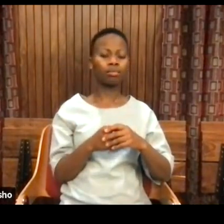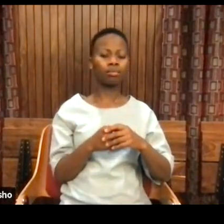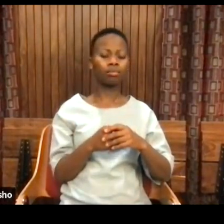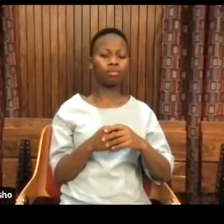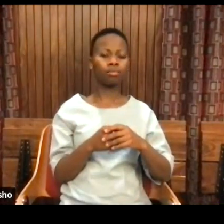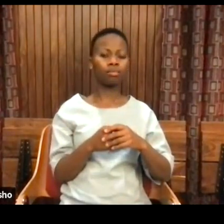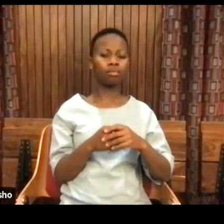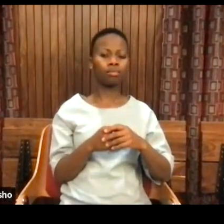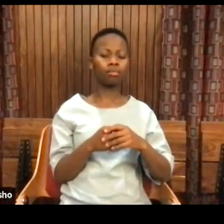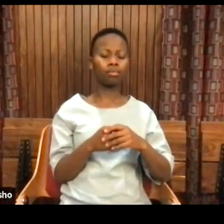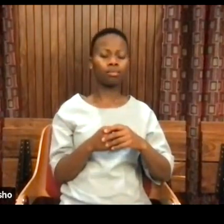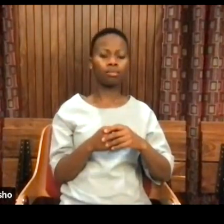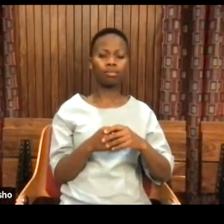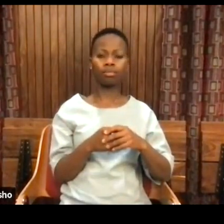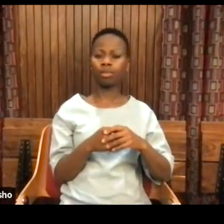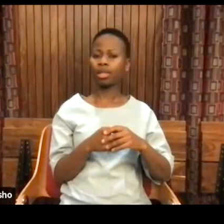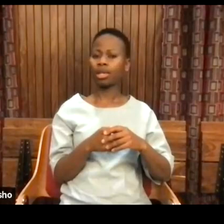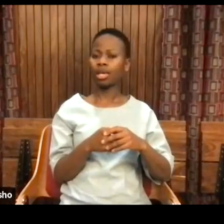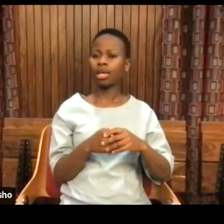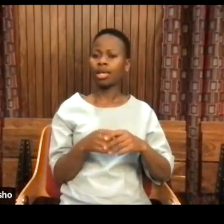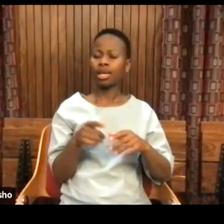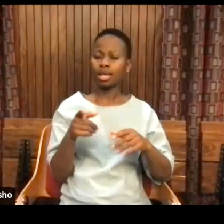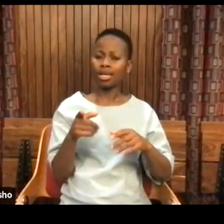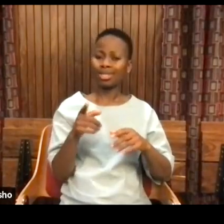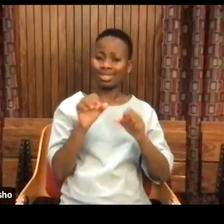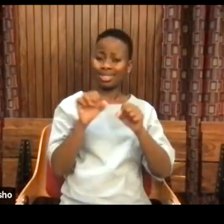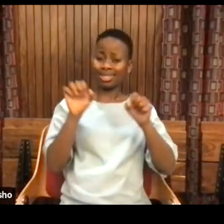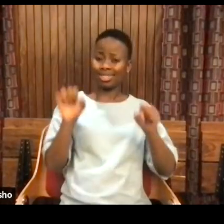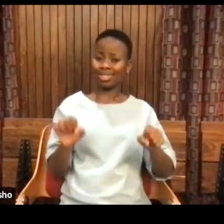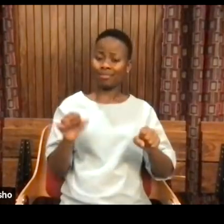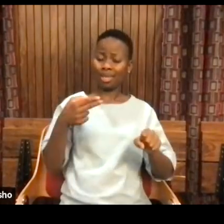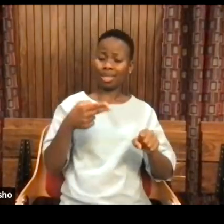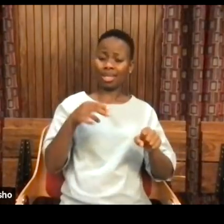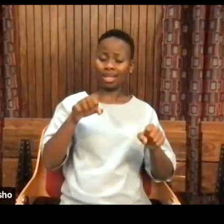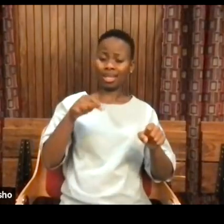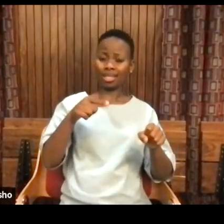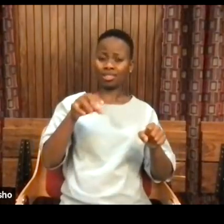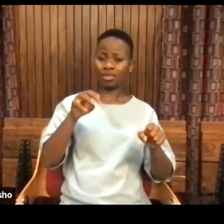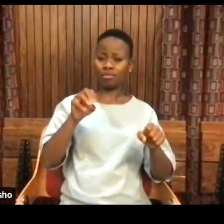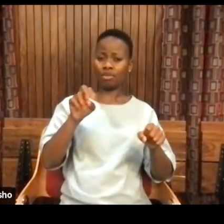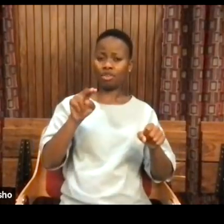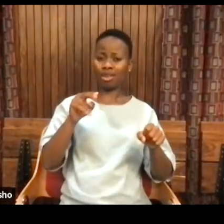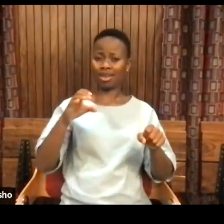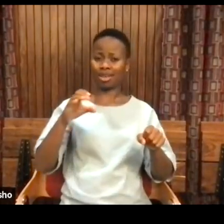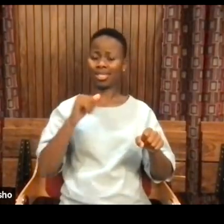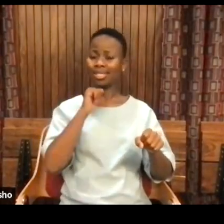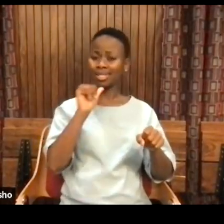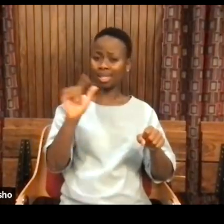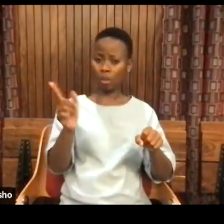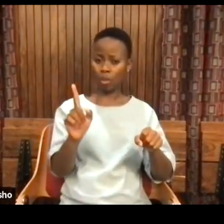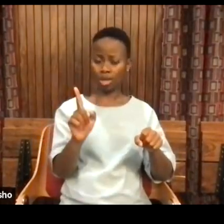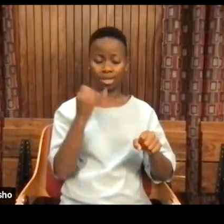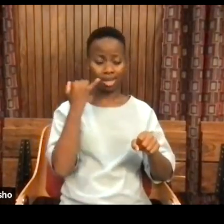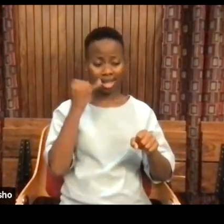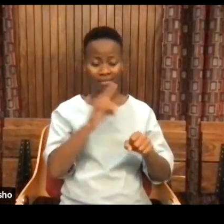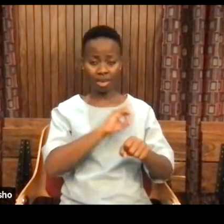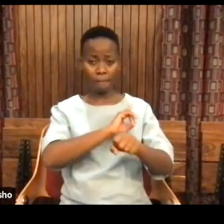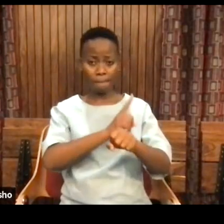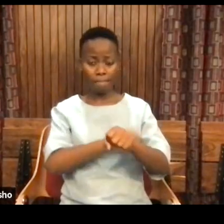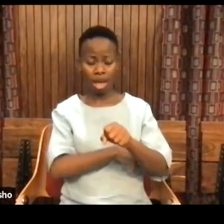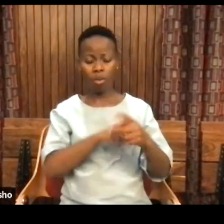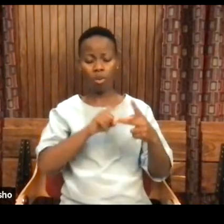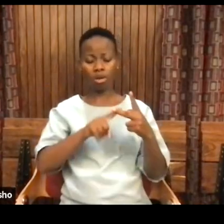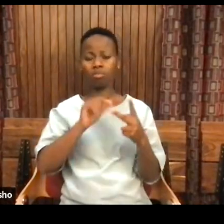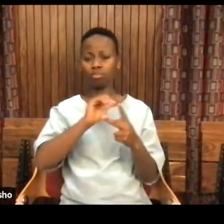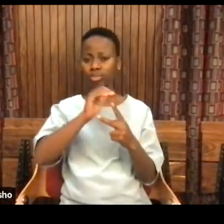What the hegemonic system says is if you don't have all of the physical accoutrements, if you don't have the power and the protection